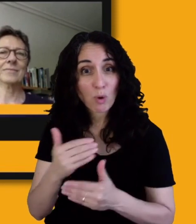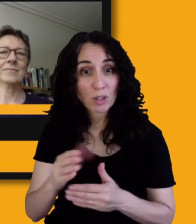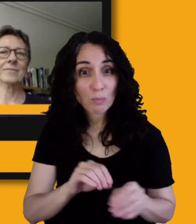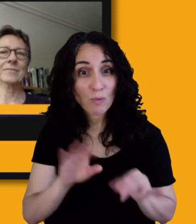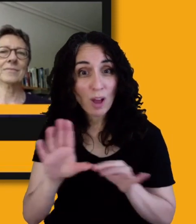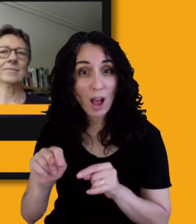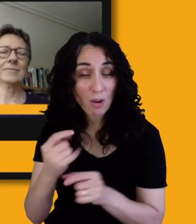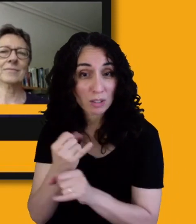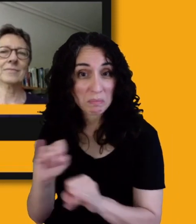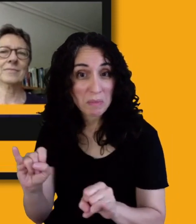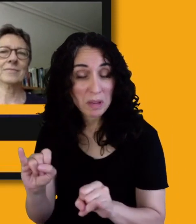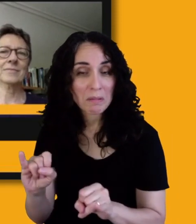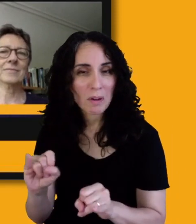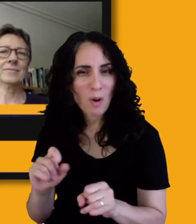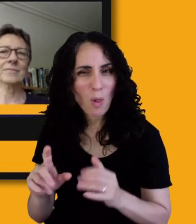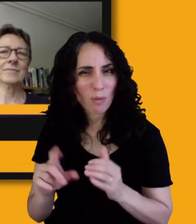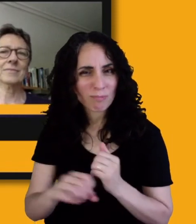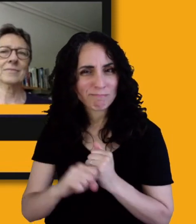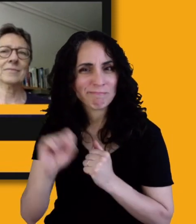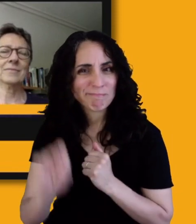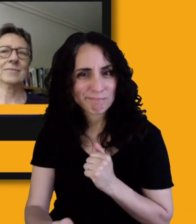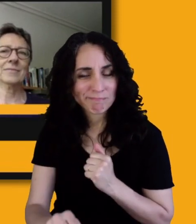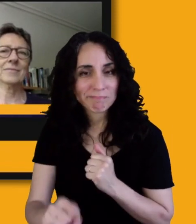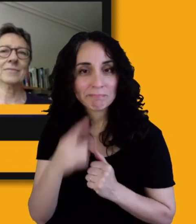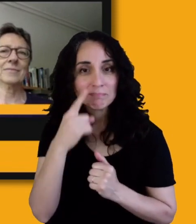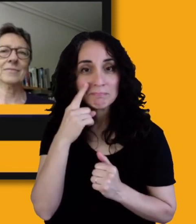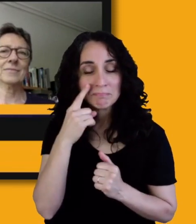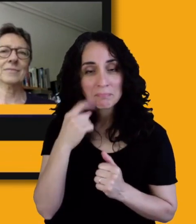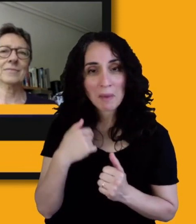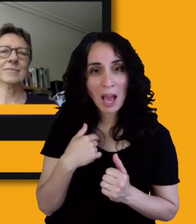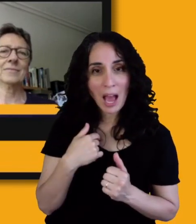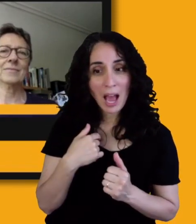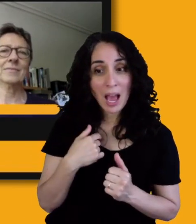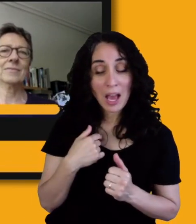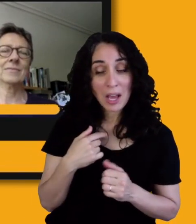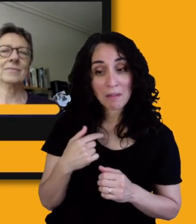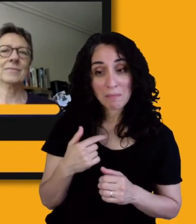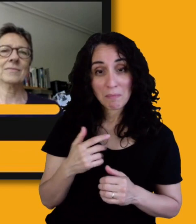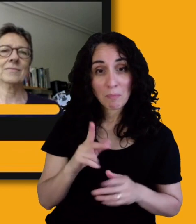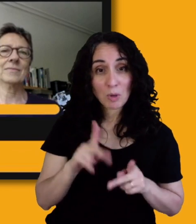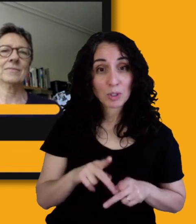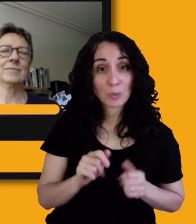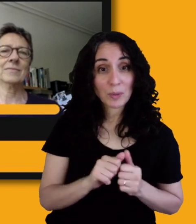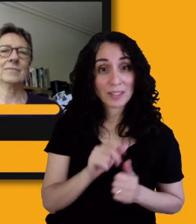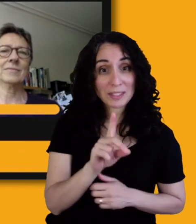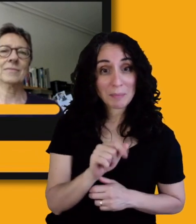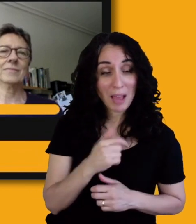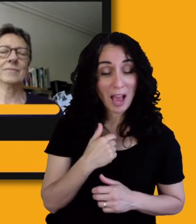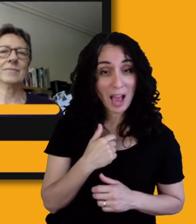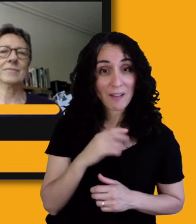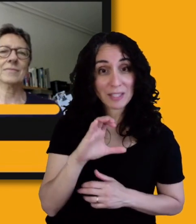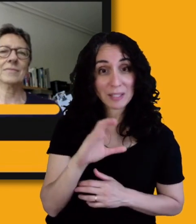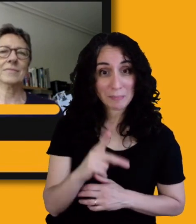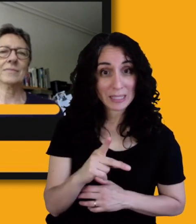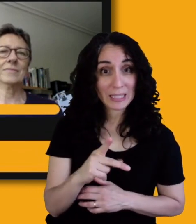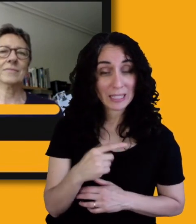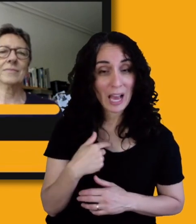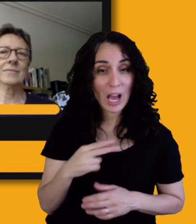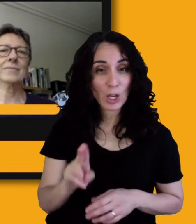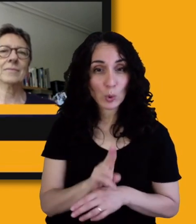disability. For those out there who may not know, I have cerebral palsy and I use forearm crutches because of that. And